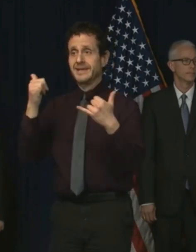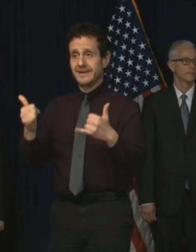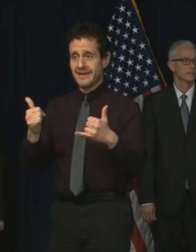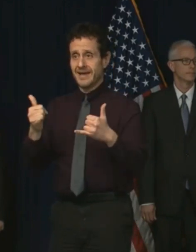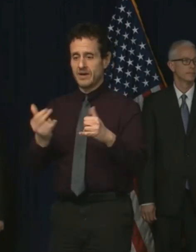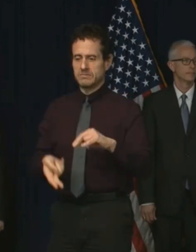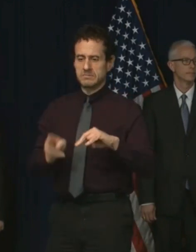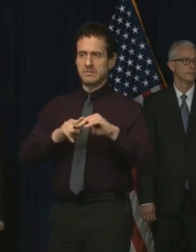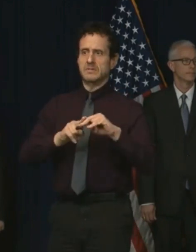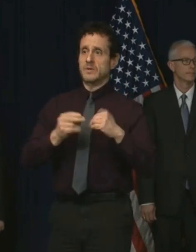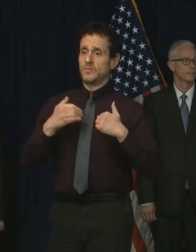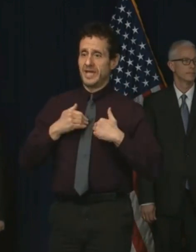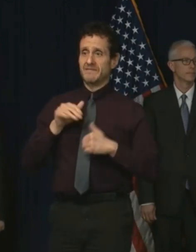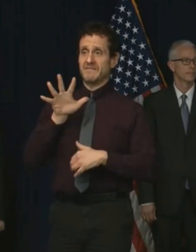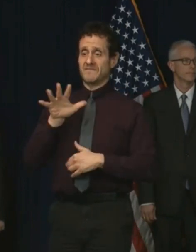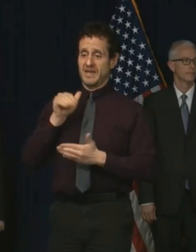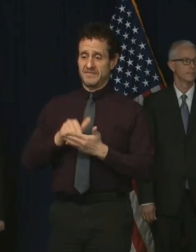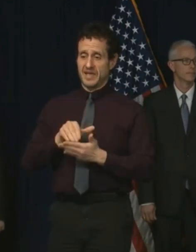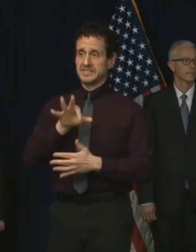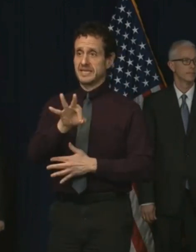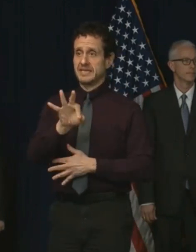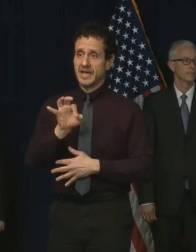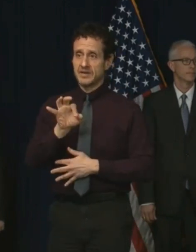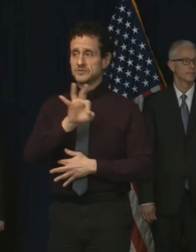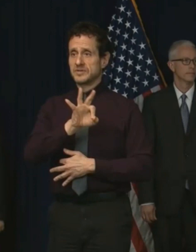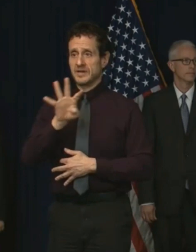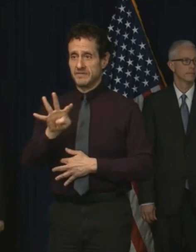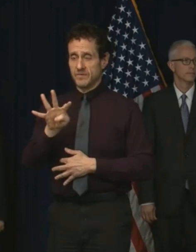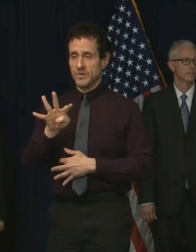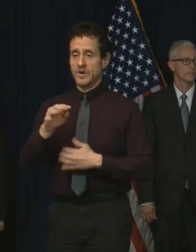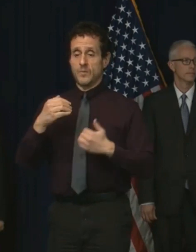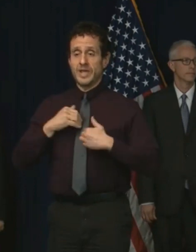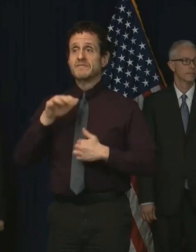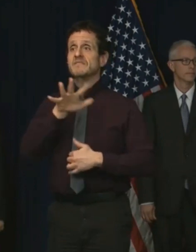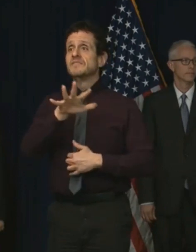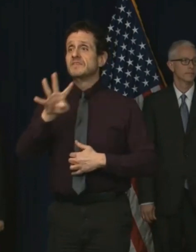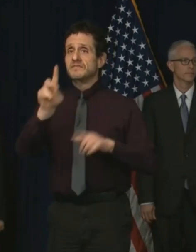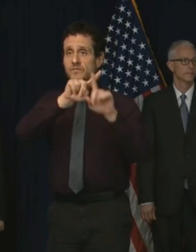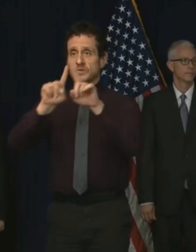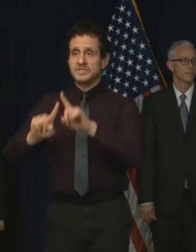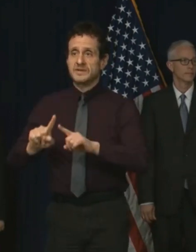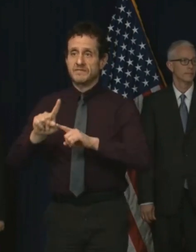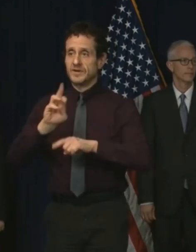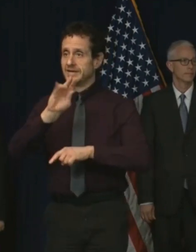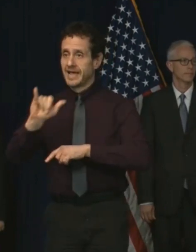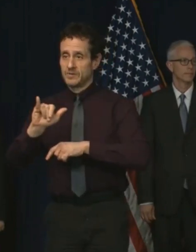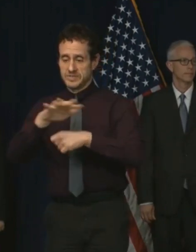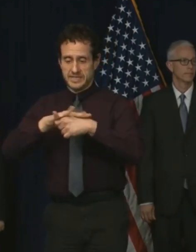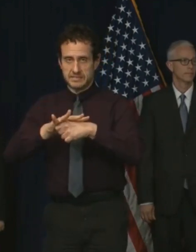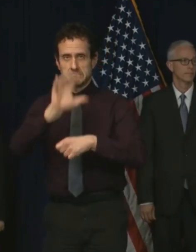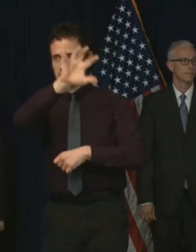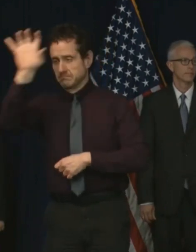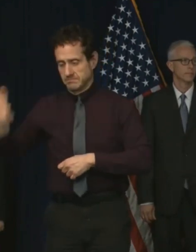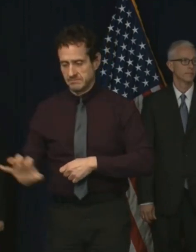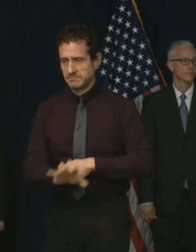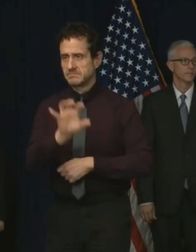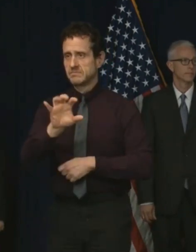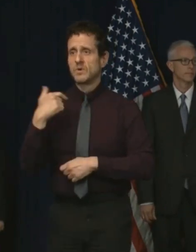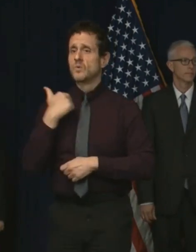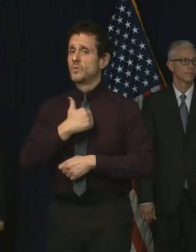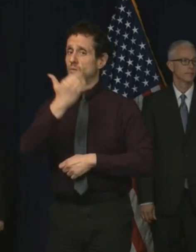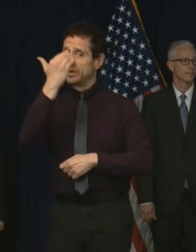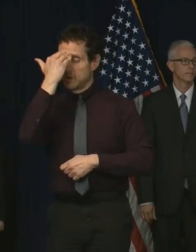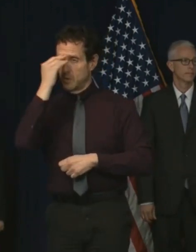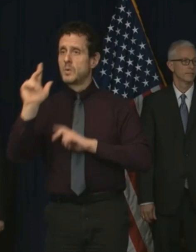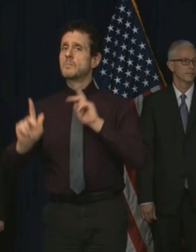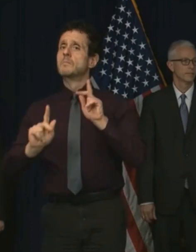,994 across 54 counties. And we know that there are even more